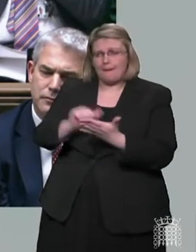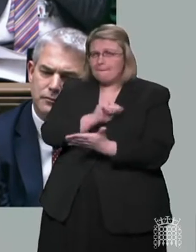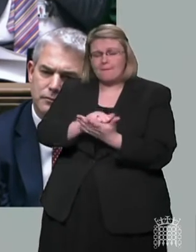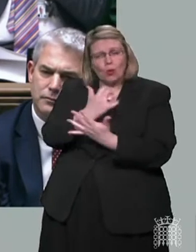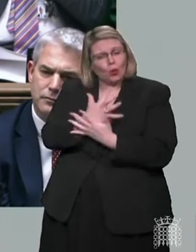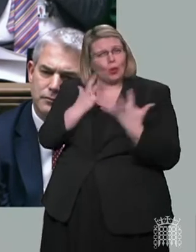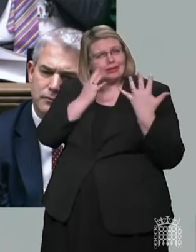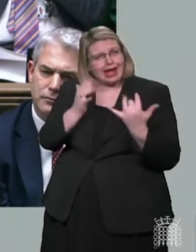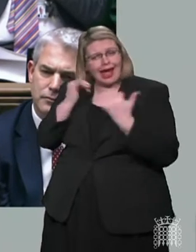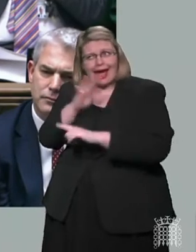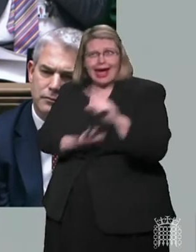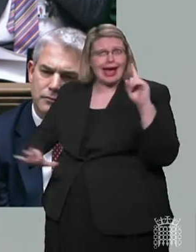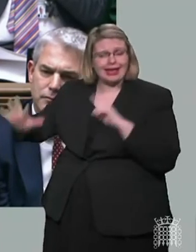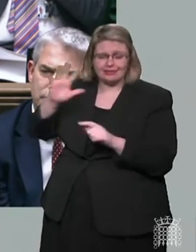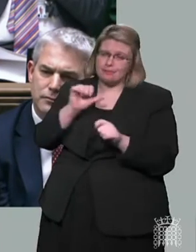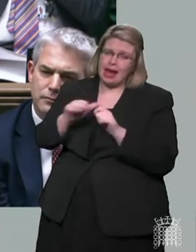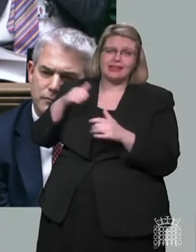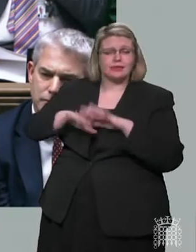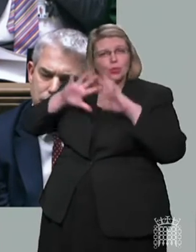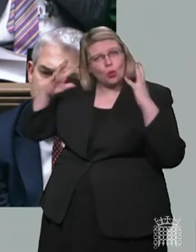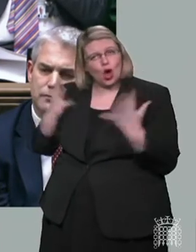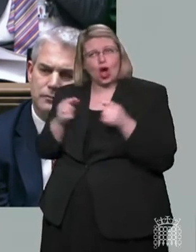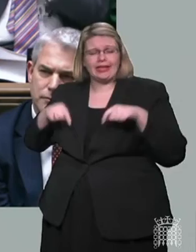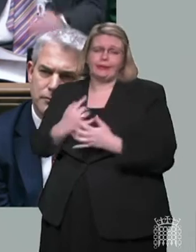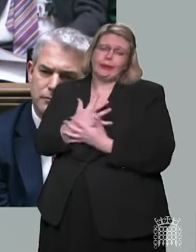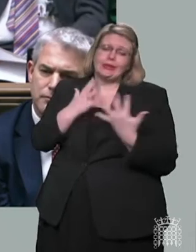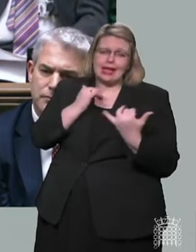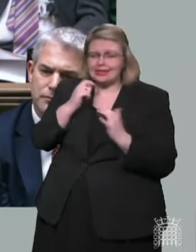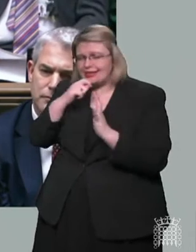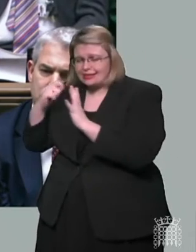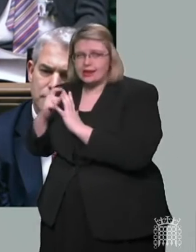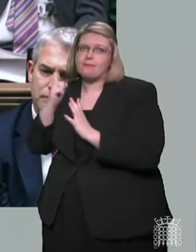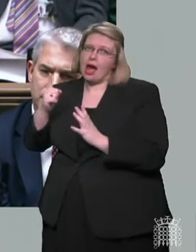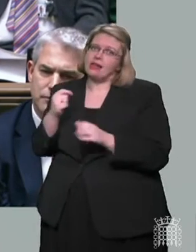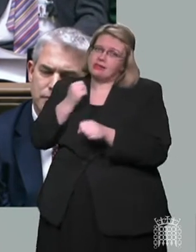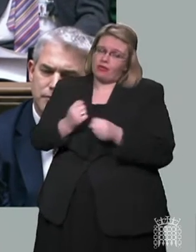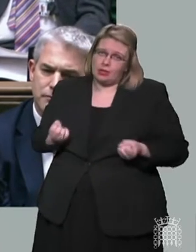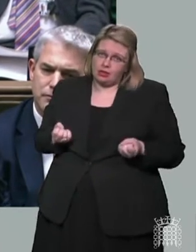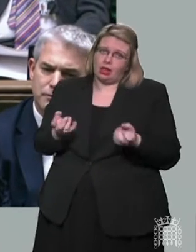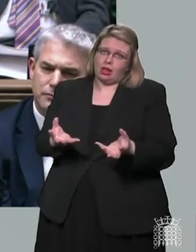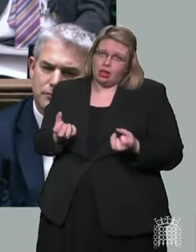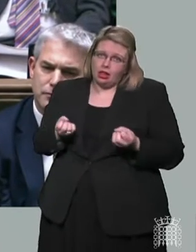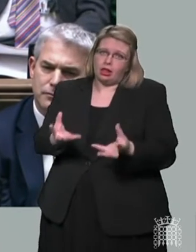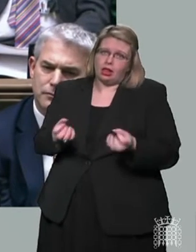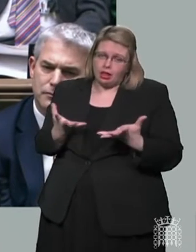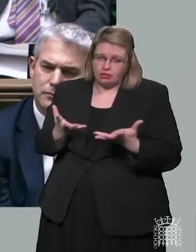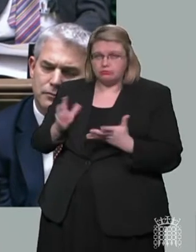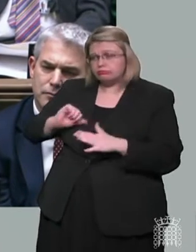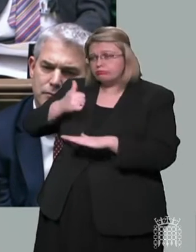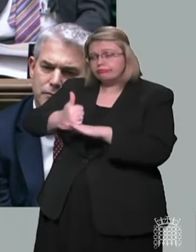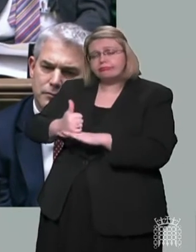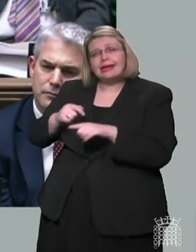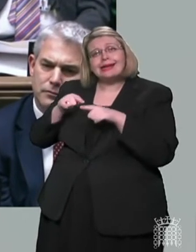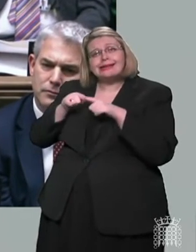person of any large country in the world. This came at vast cost. The test, trace and isolation